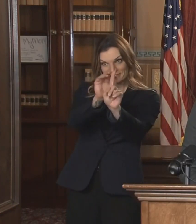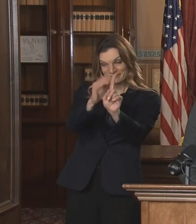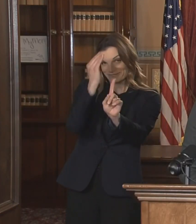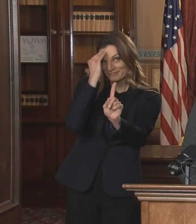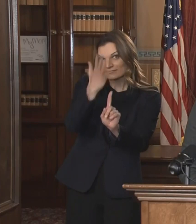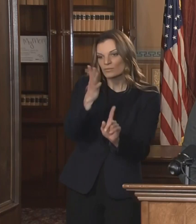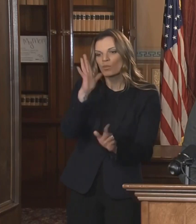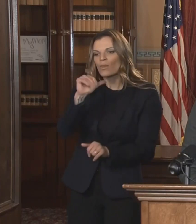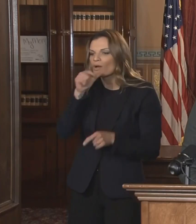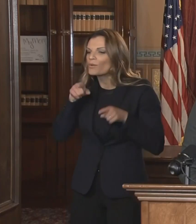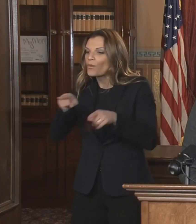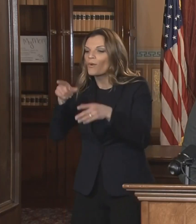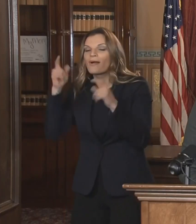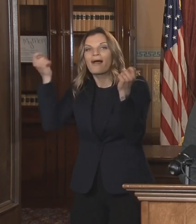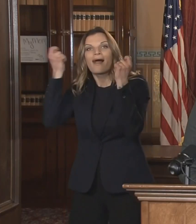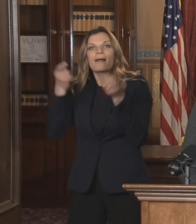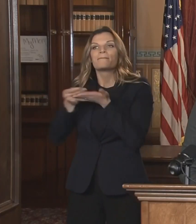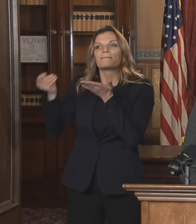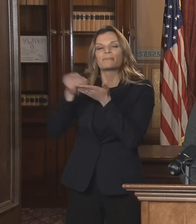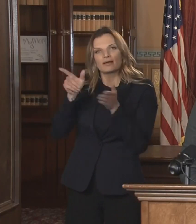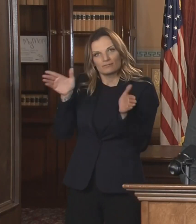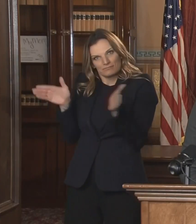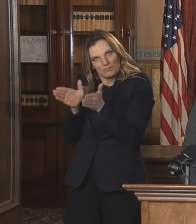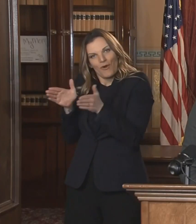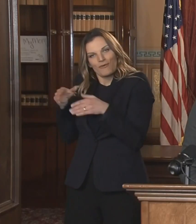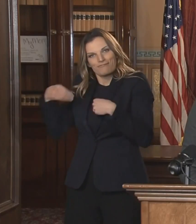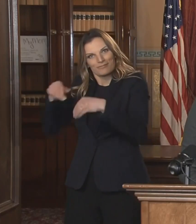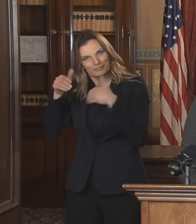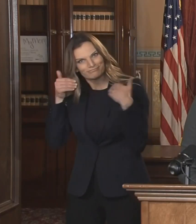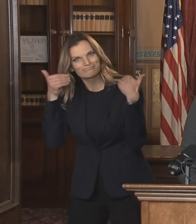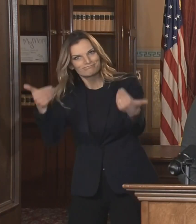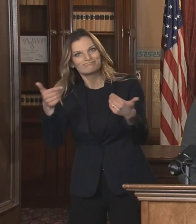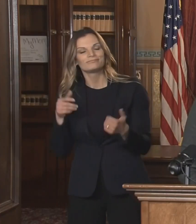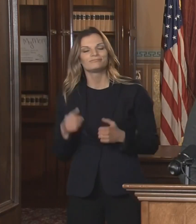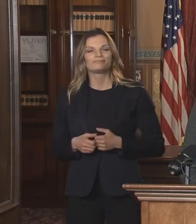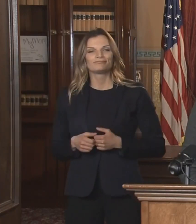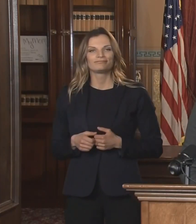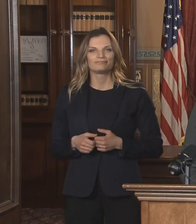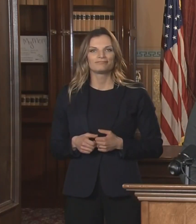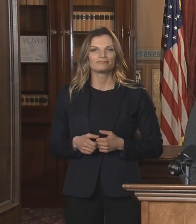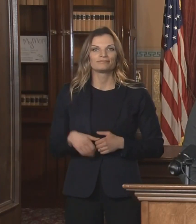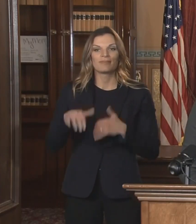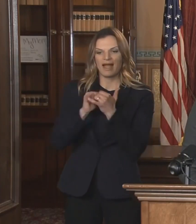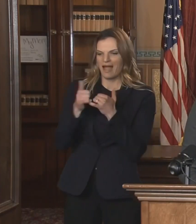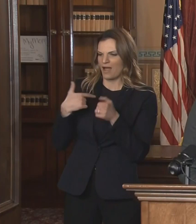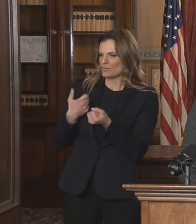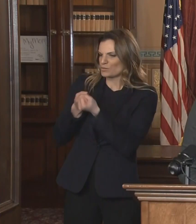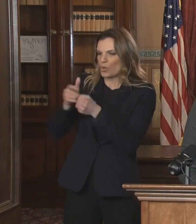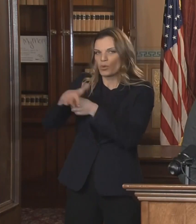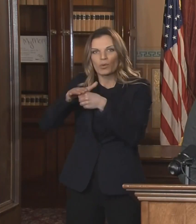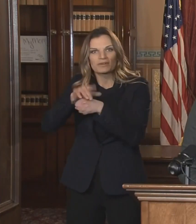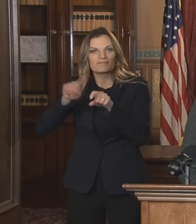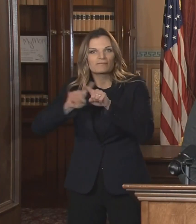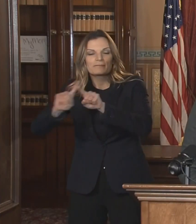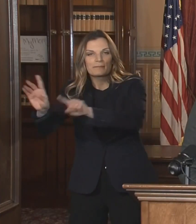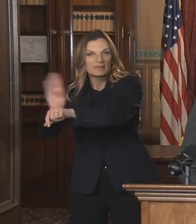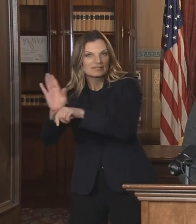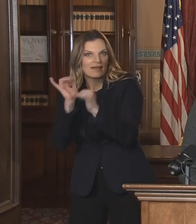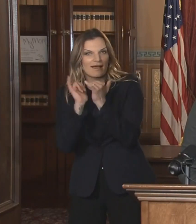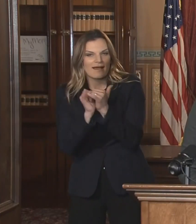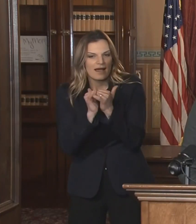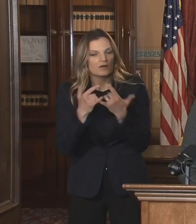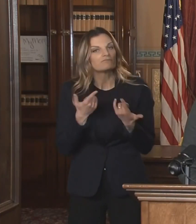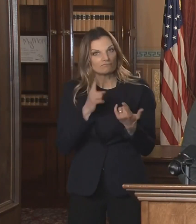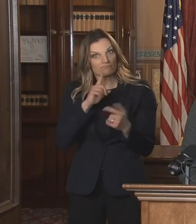during the holidays and throughout the winter months. There are a number of ways that we can support local businesses this season and